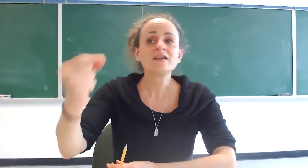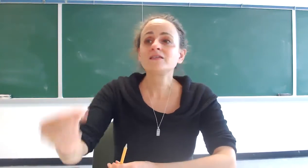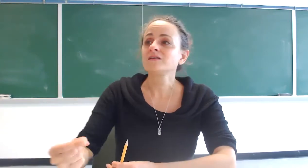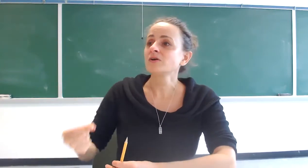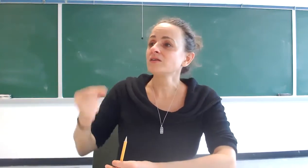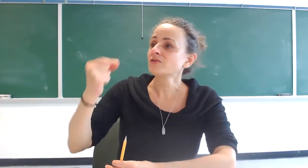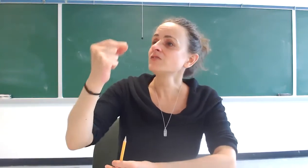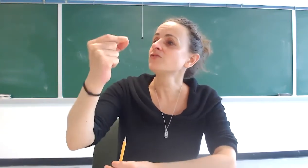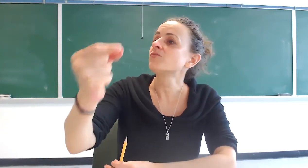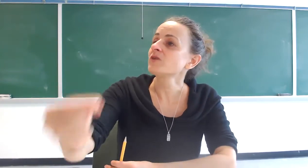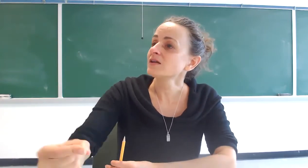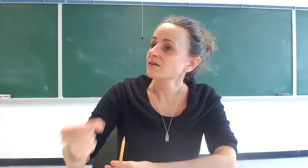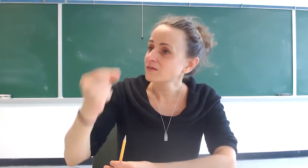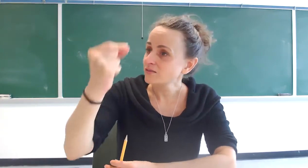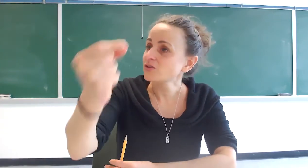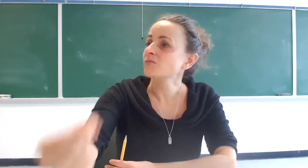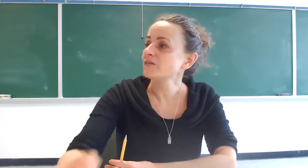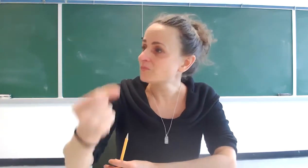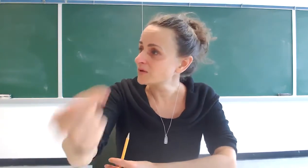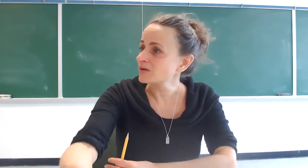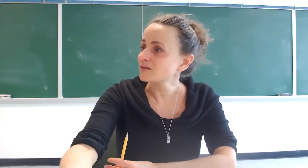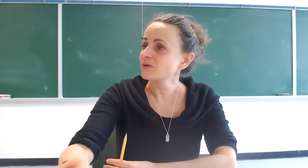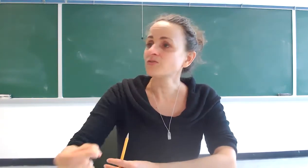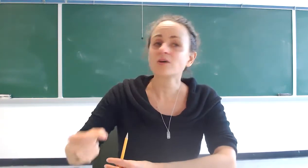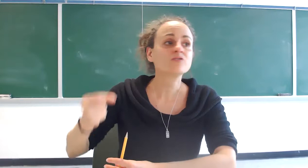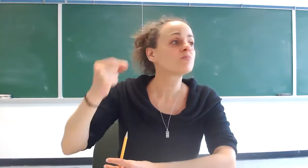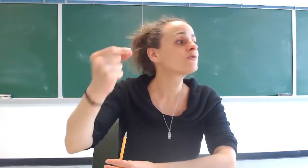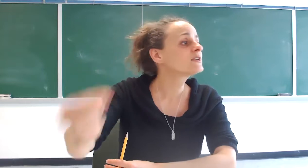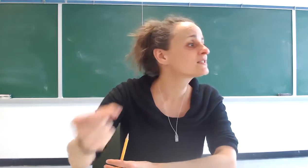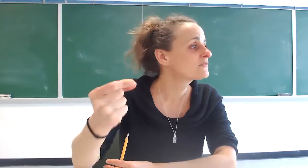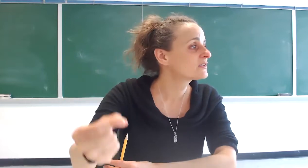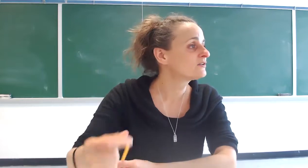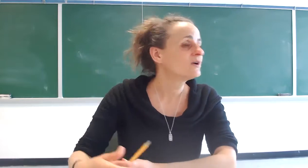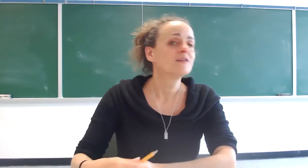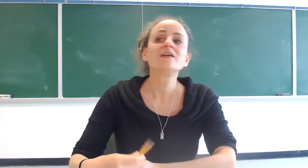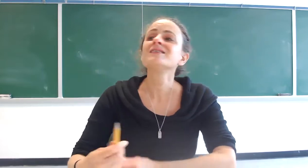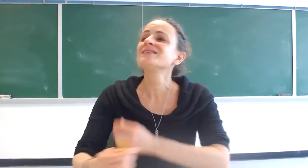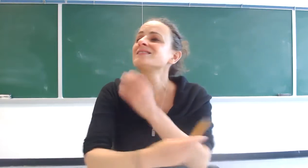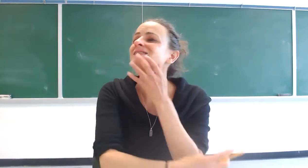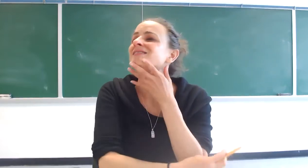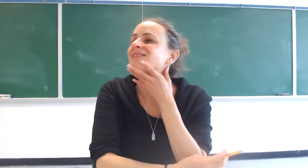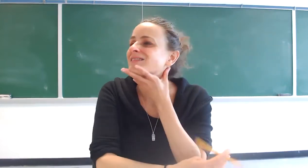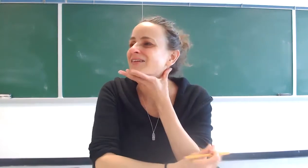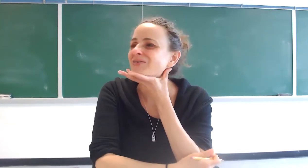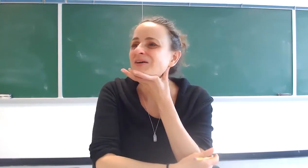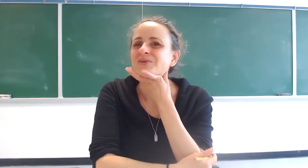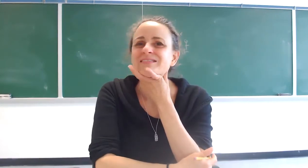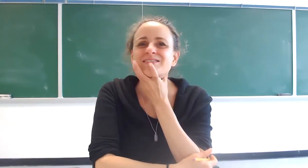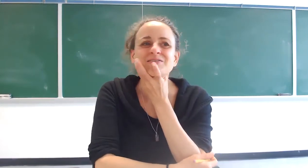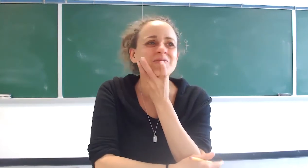essence right is trying to break the human spirit right trying to break something in you does he succeed here's my question to you